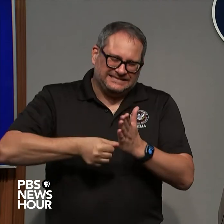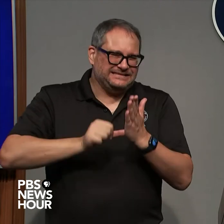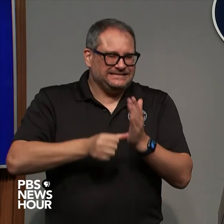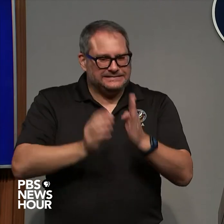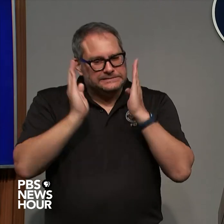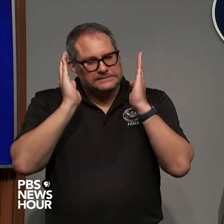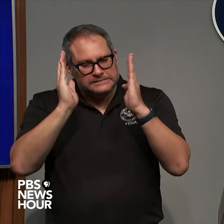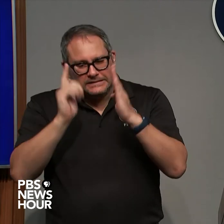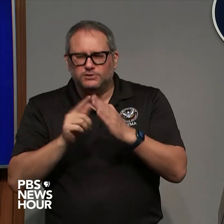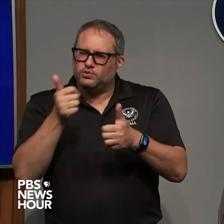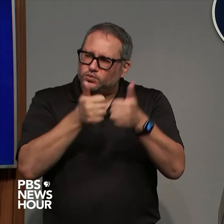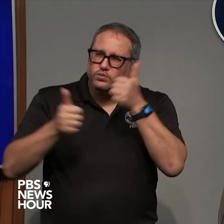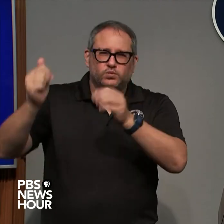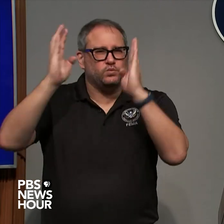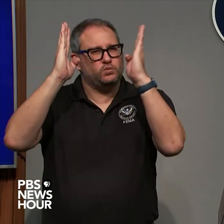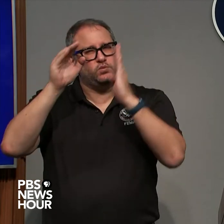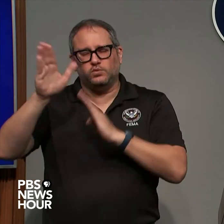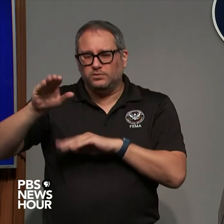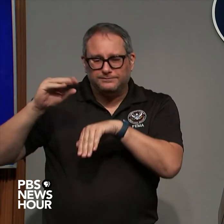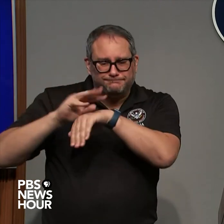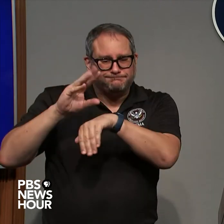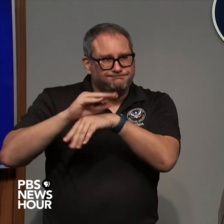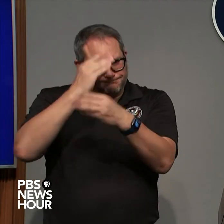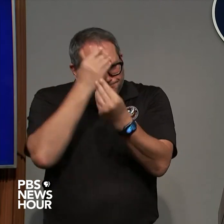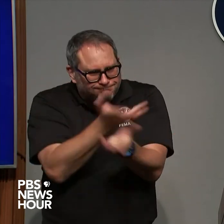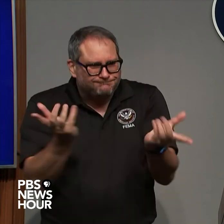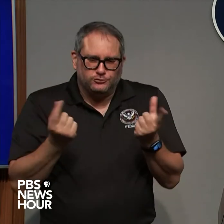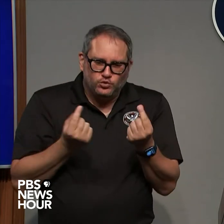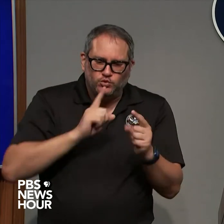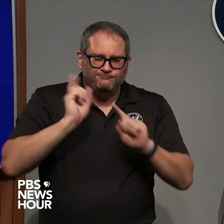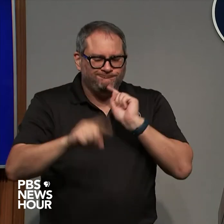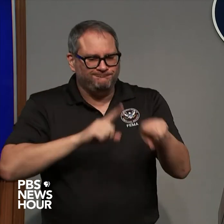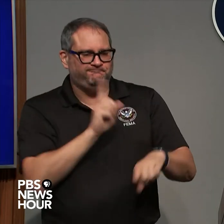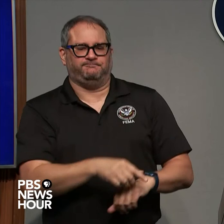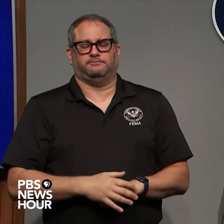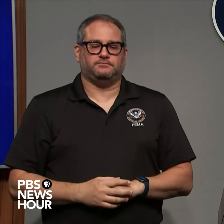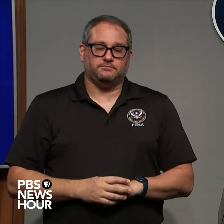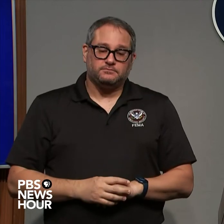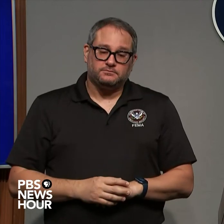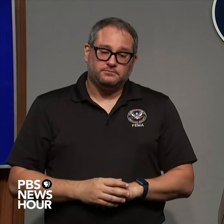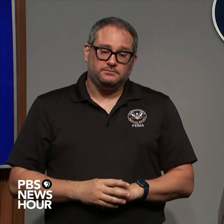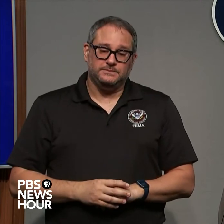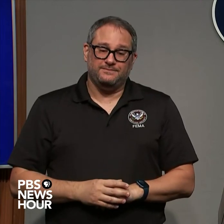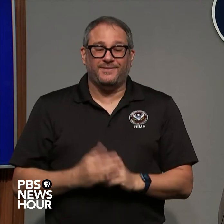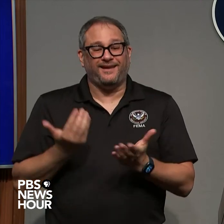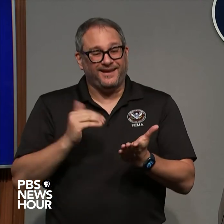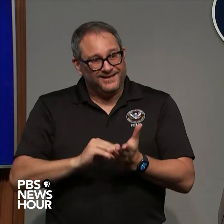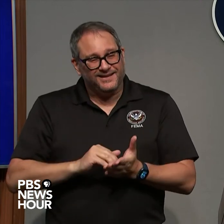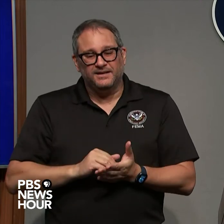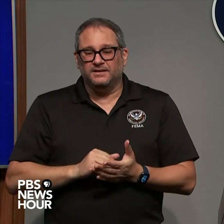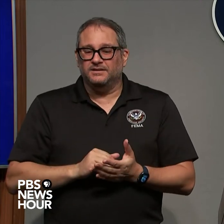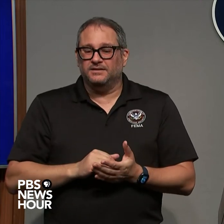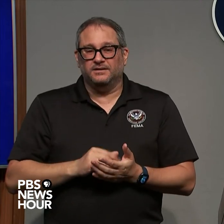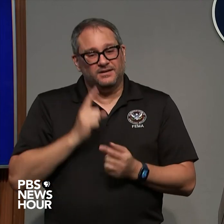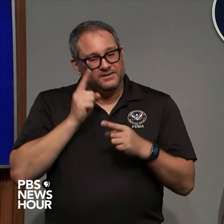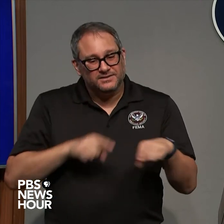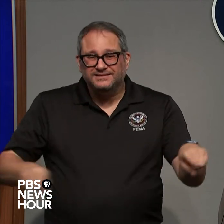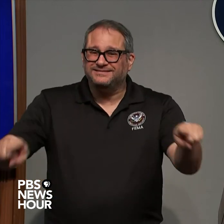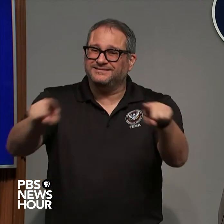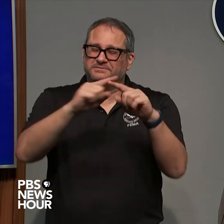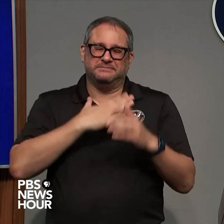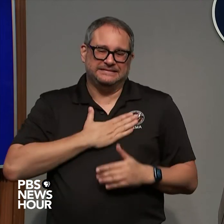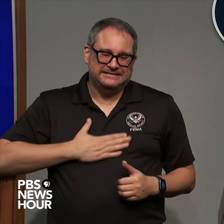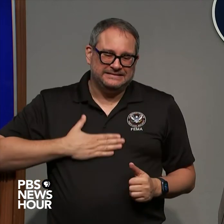find shelters at floridad disaster.org and finally to everyone in the path of the